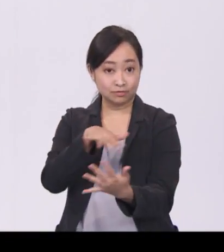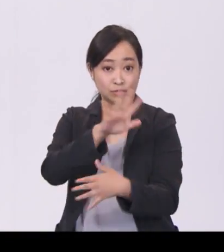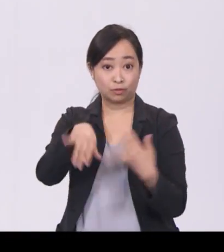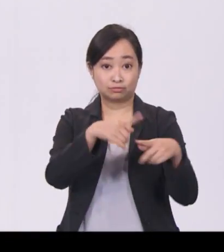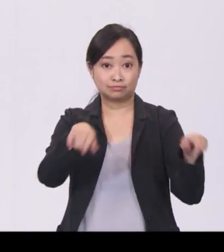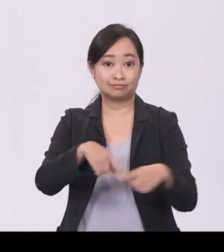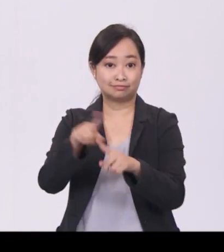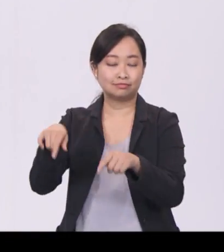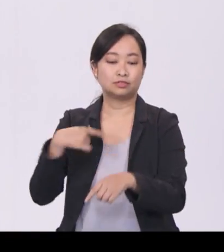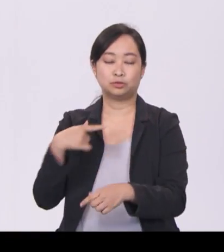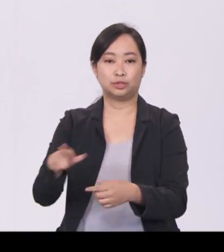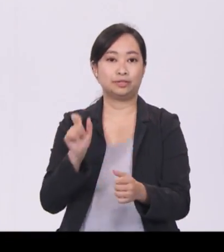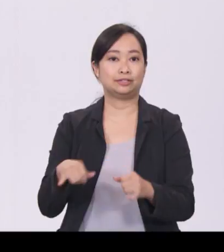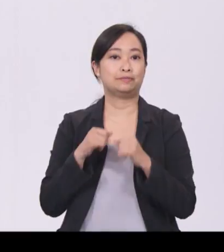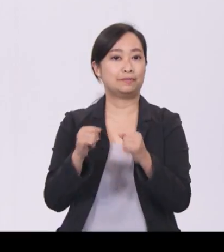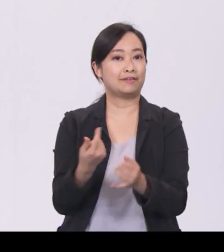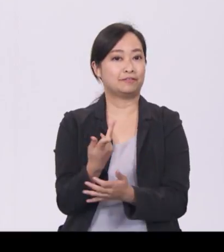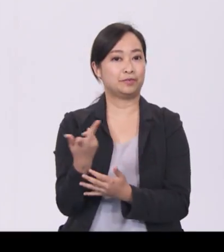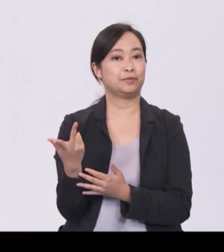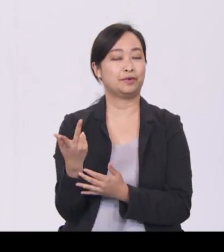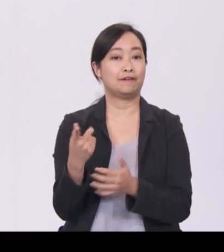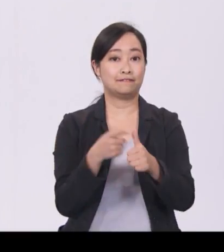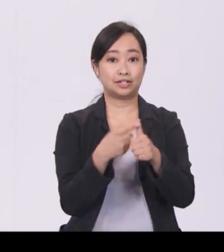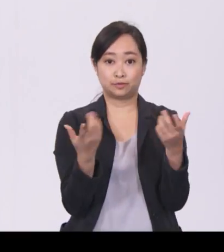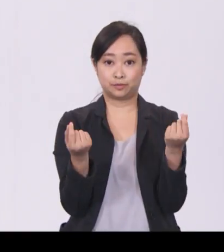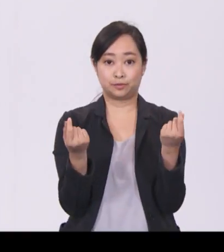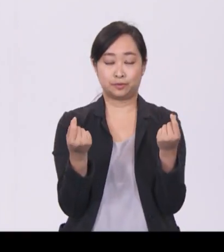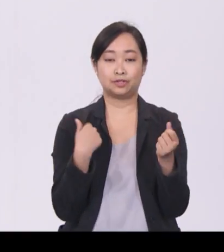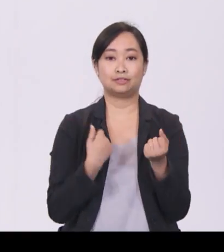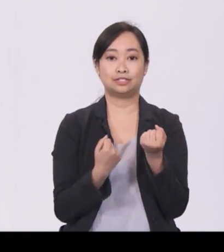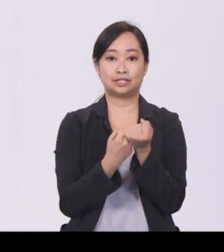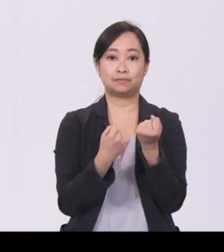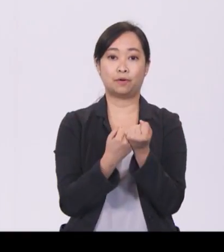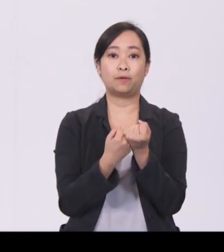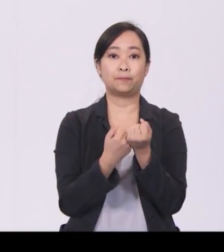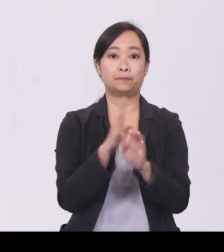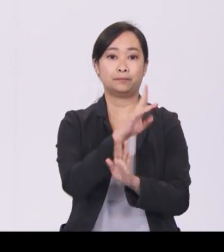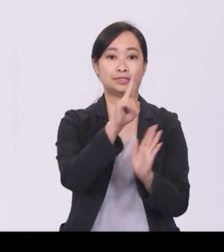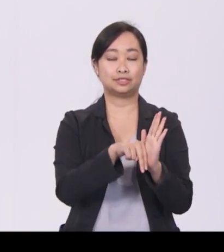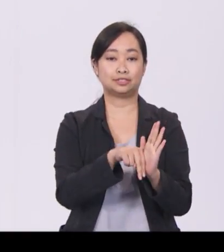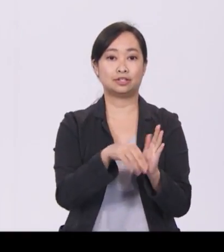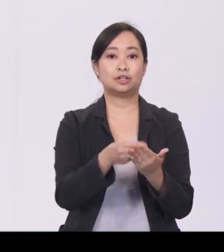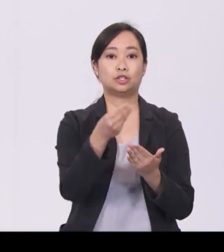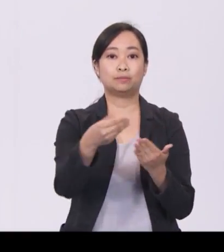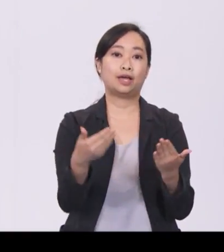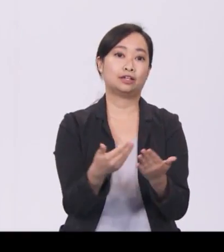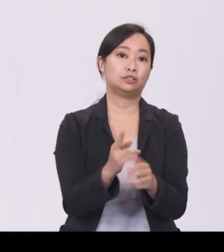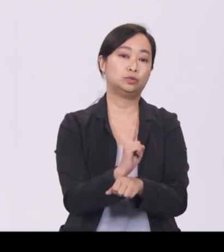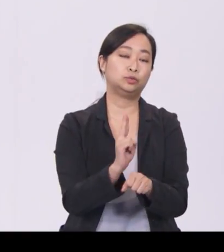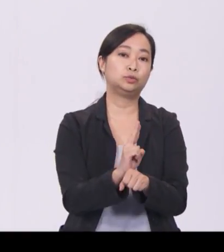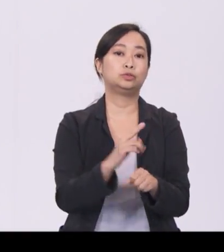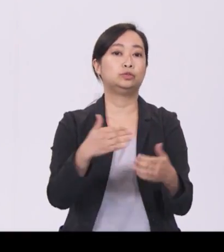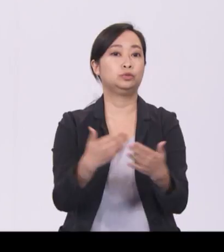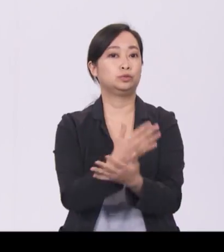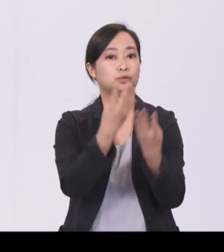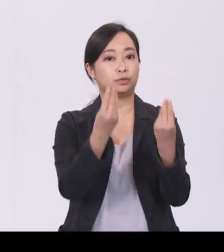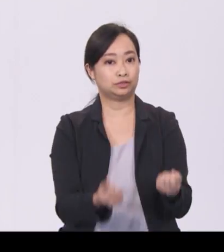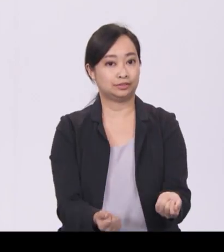First, we will support businesses to buy and use new solutions. We will